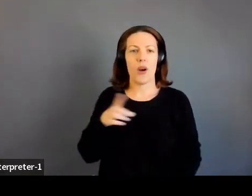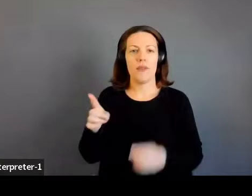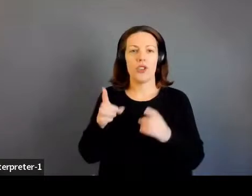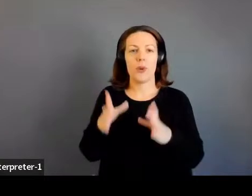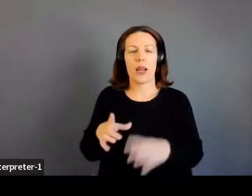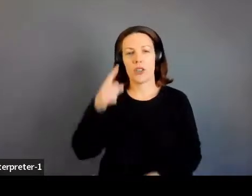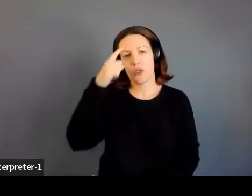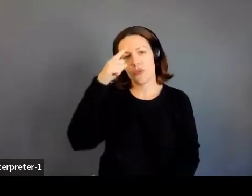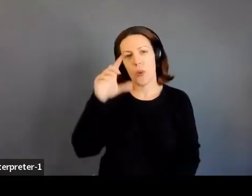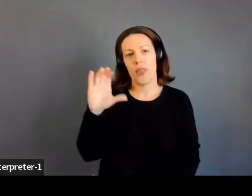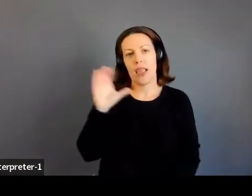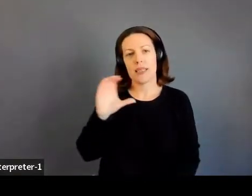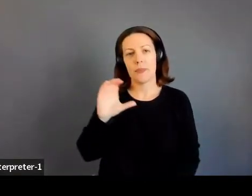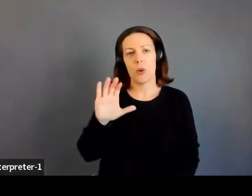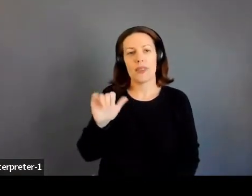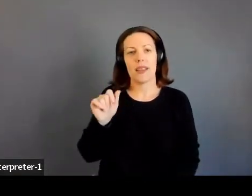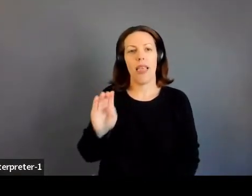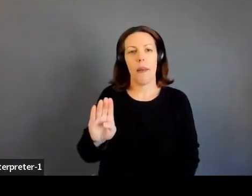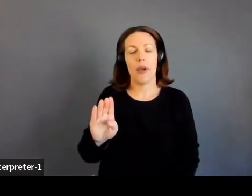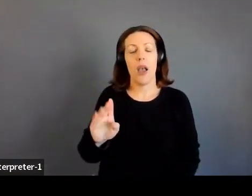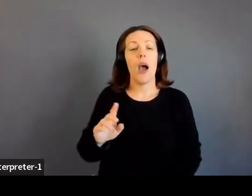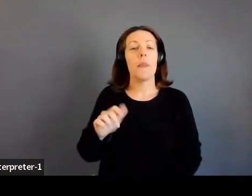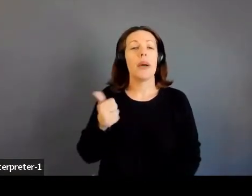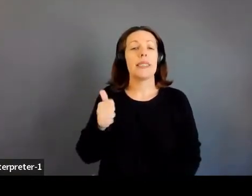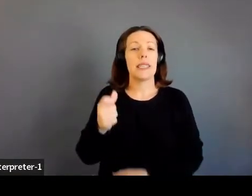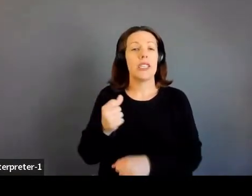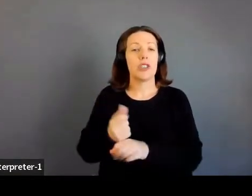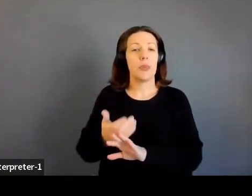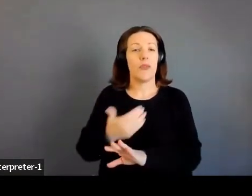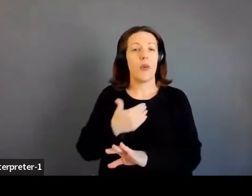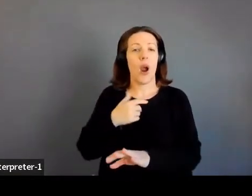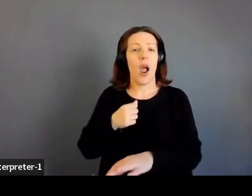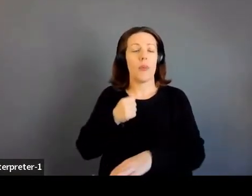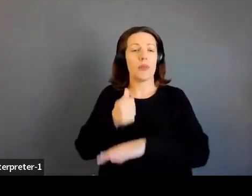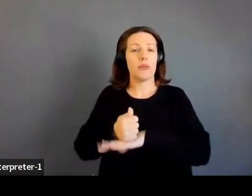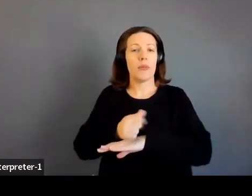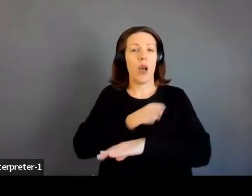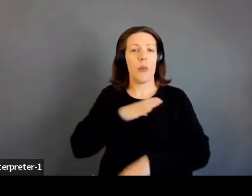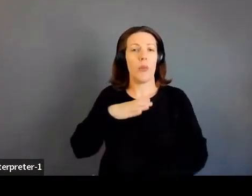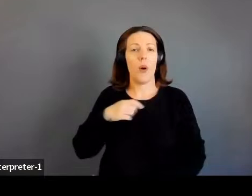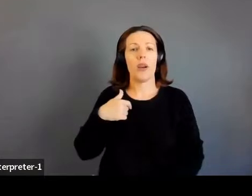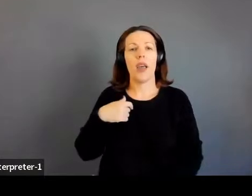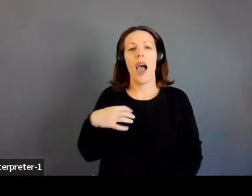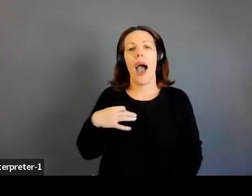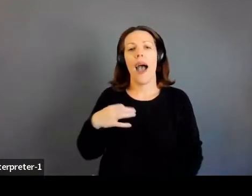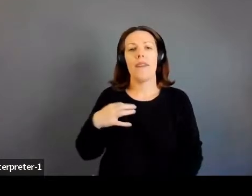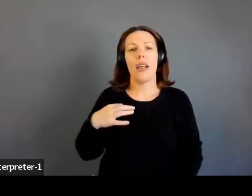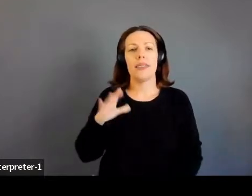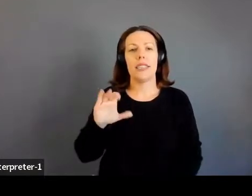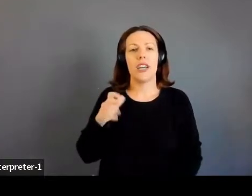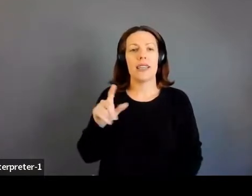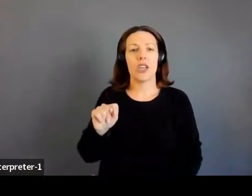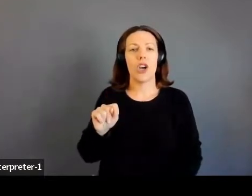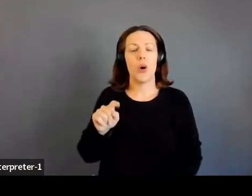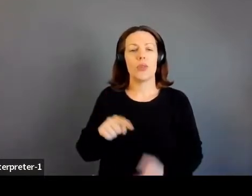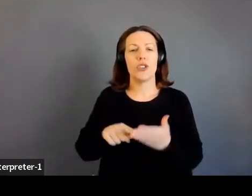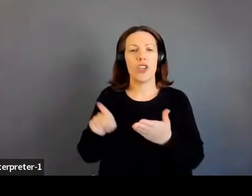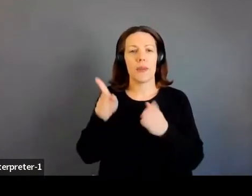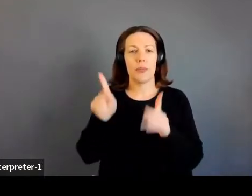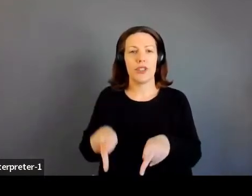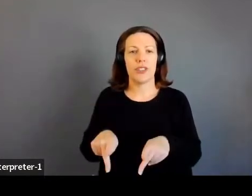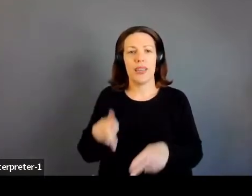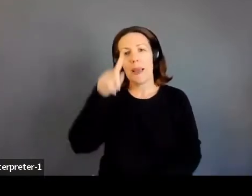Explorers Club. But a decade before I was appointed to the board, I was volunteering CodeCheck, because I just wanted to be around